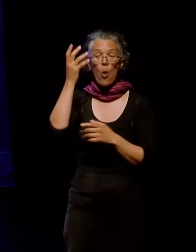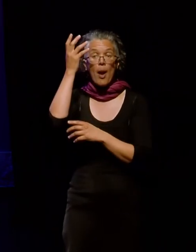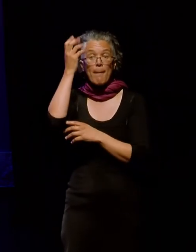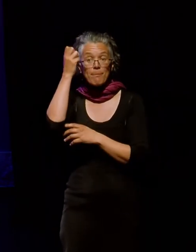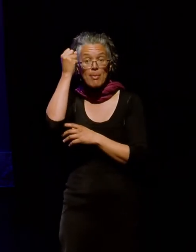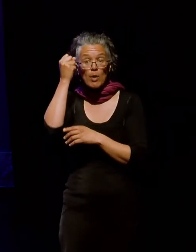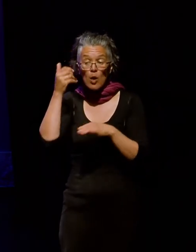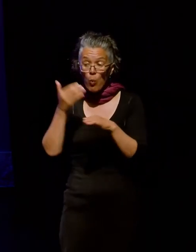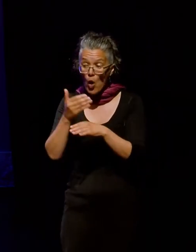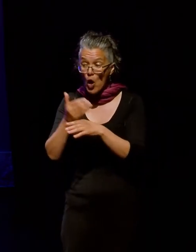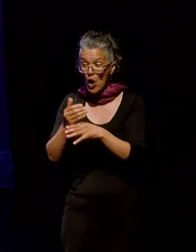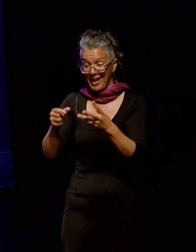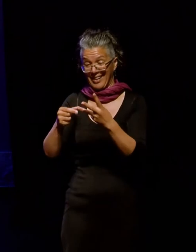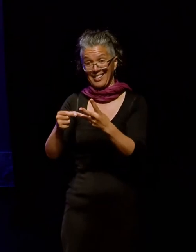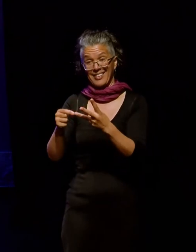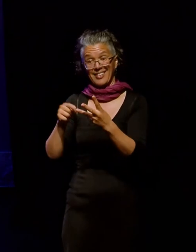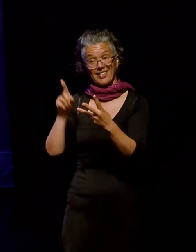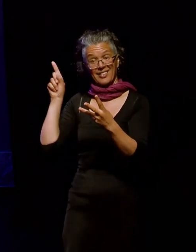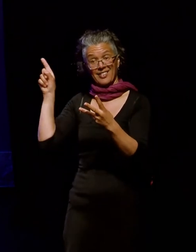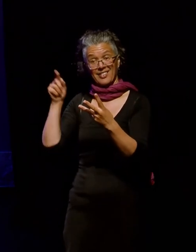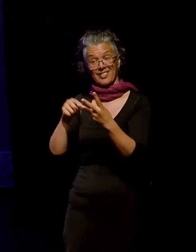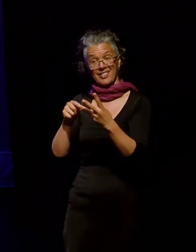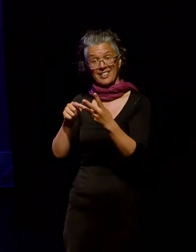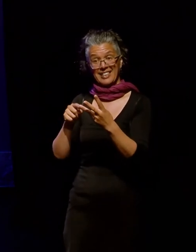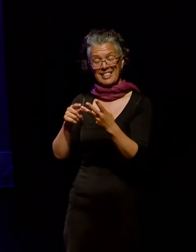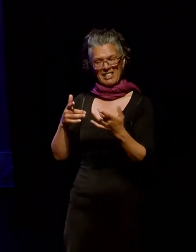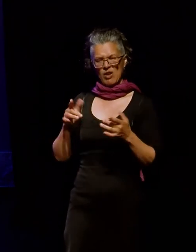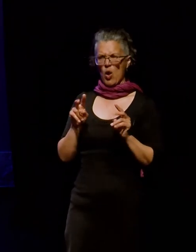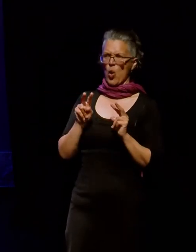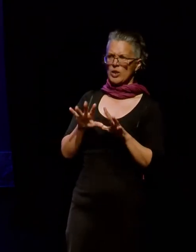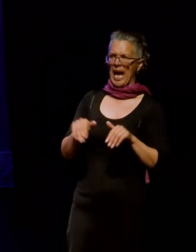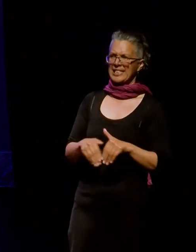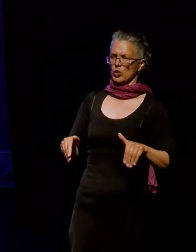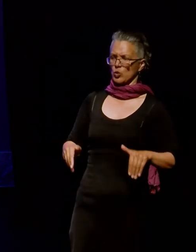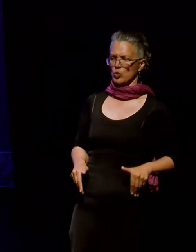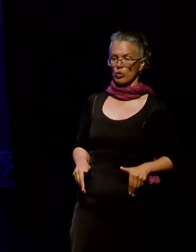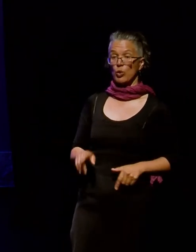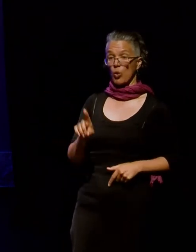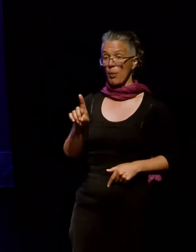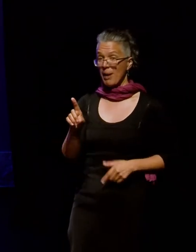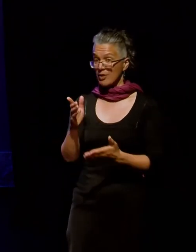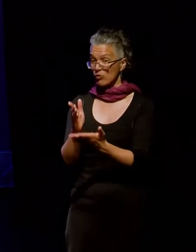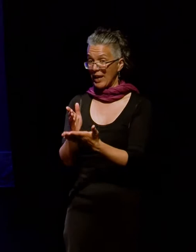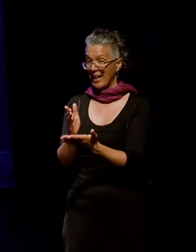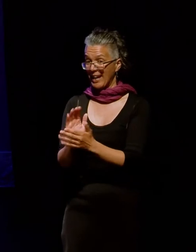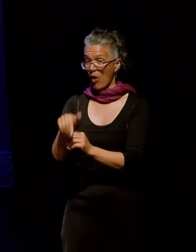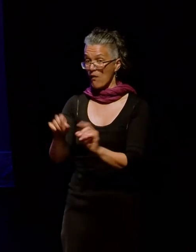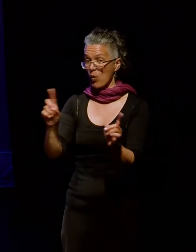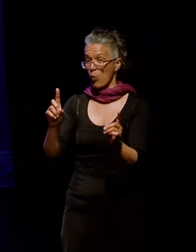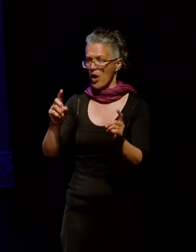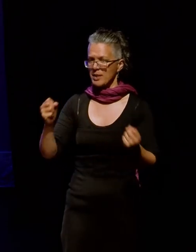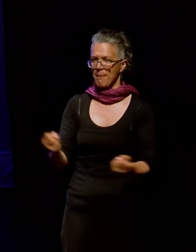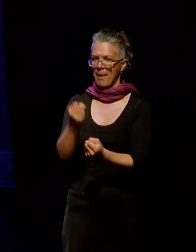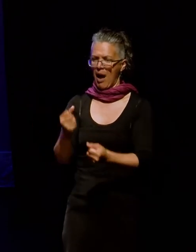seemingly benign, but, or neutral in that it is what it says it is. But memory work is actually about power.